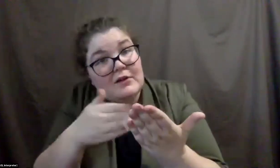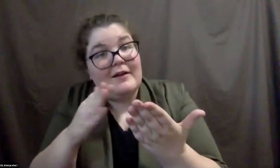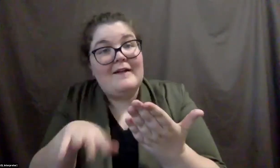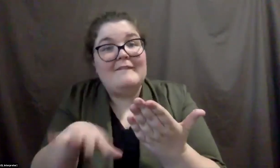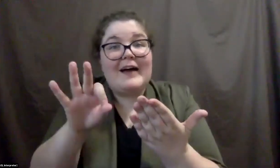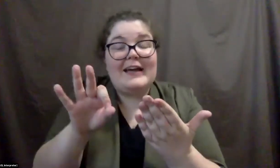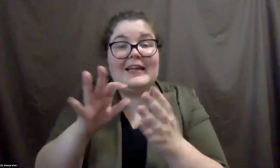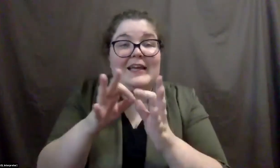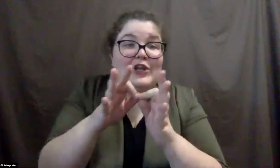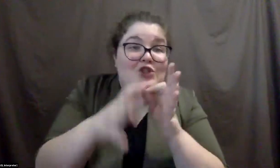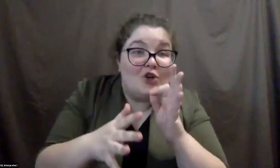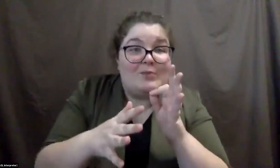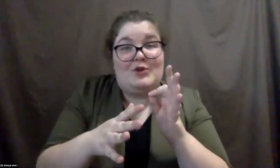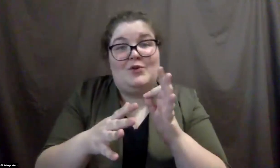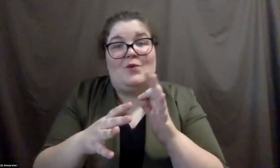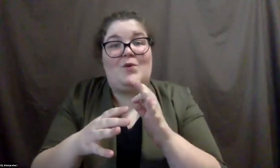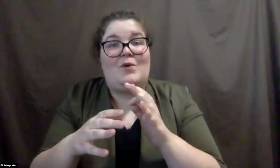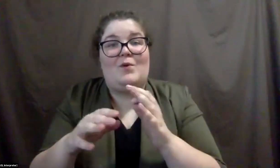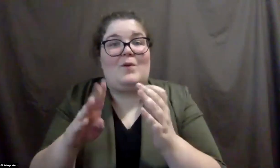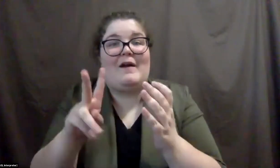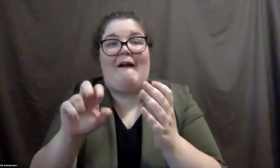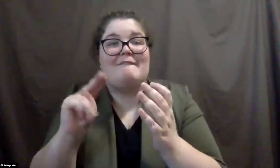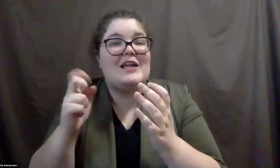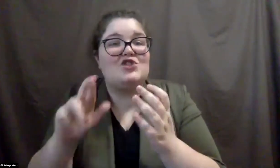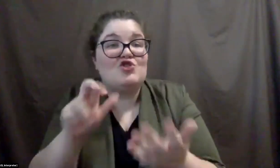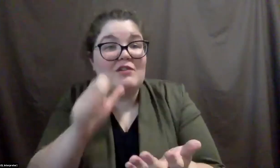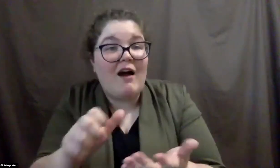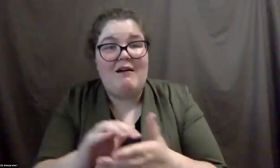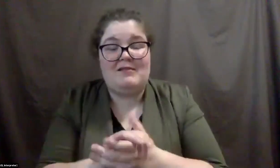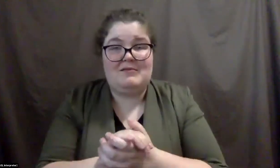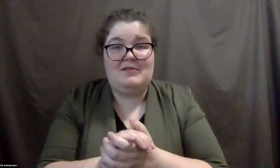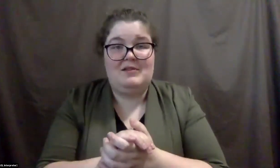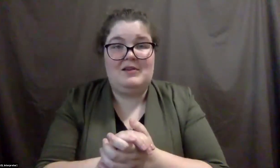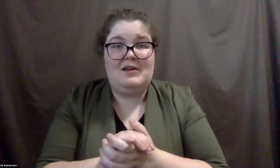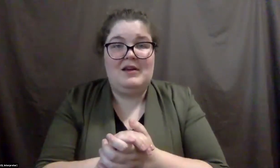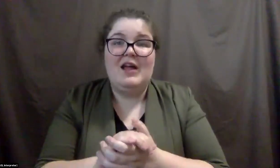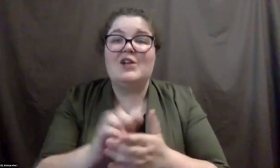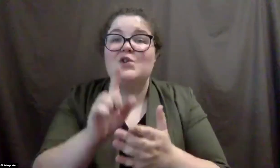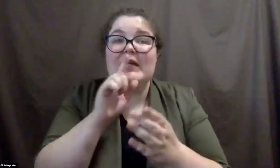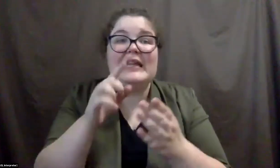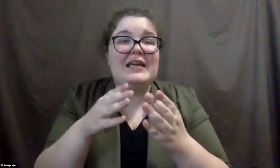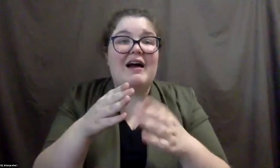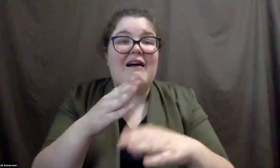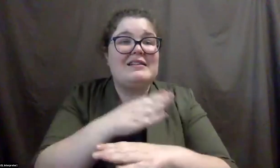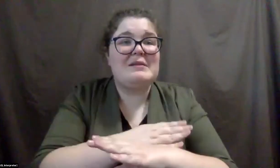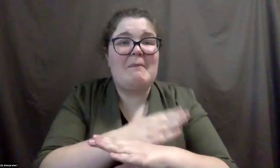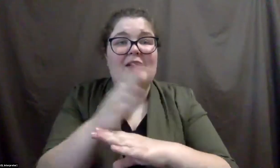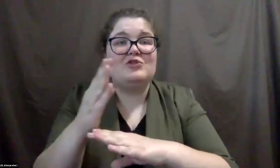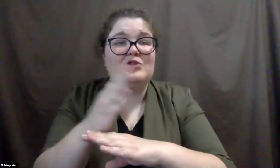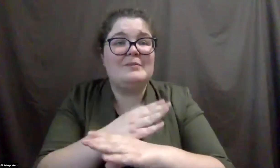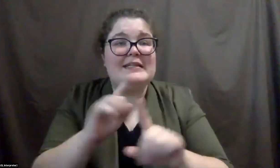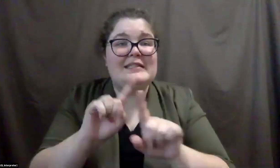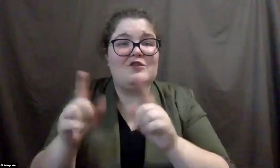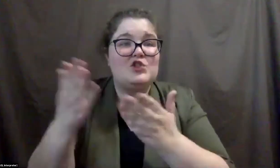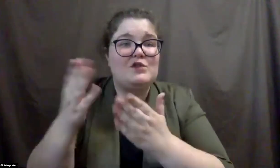going to do those things for you. Um, there's, uh, there's, there's kind of a broad spectrum, um, when it comes to what